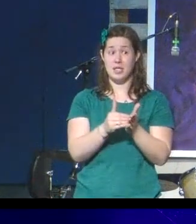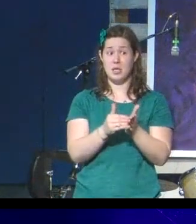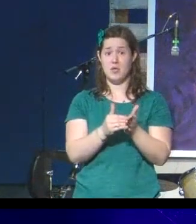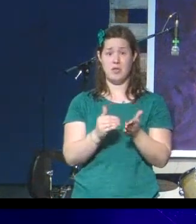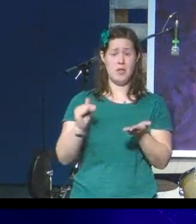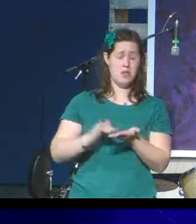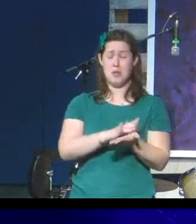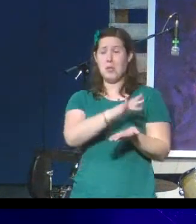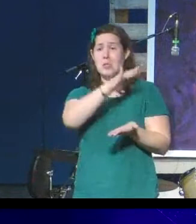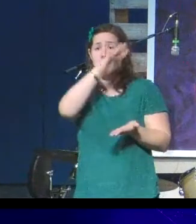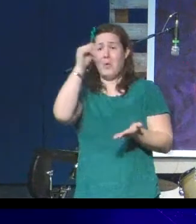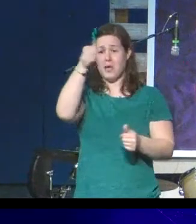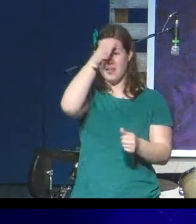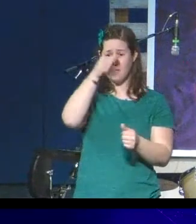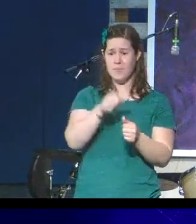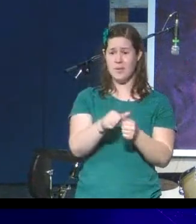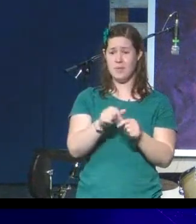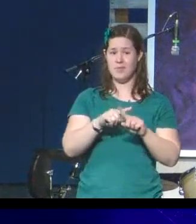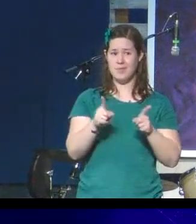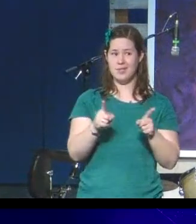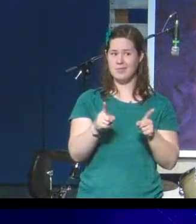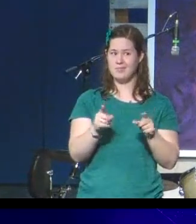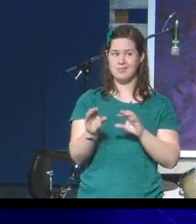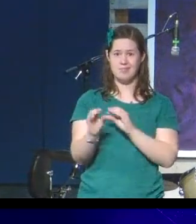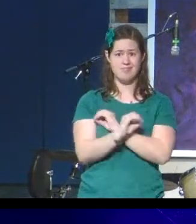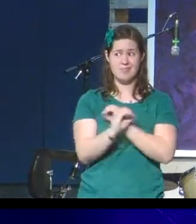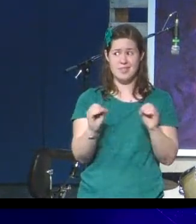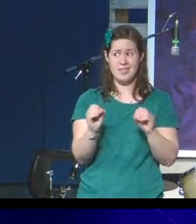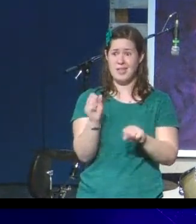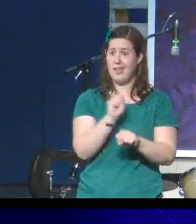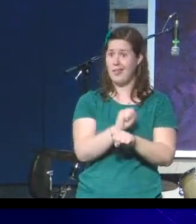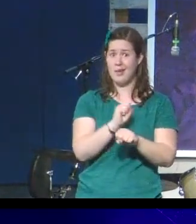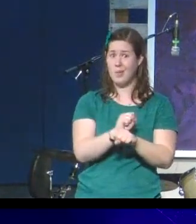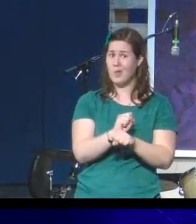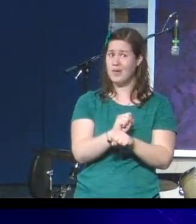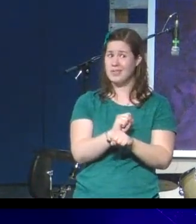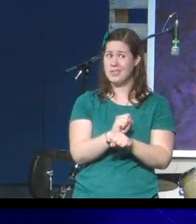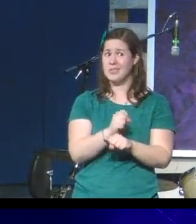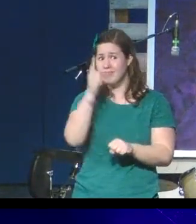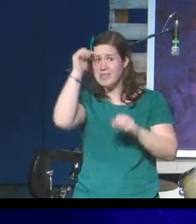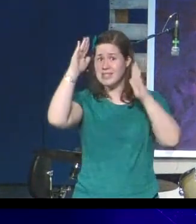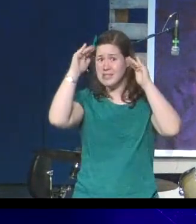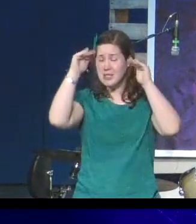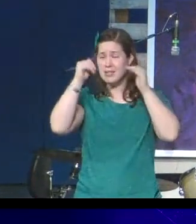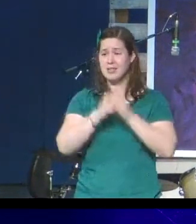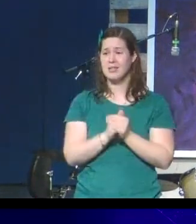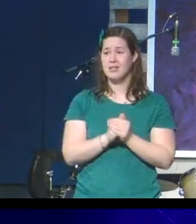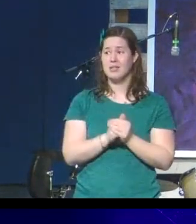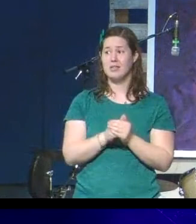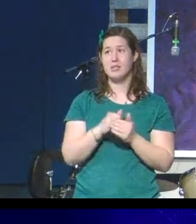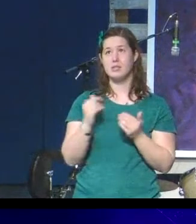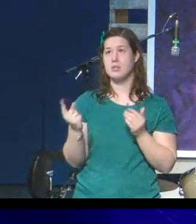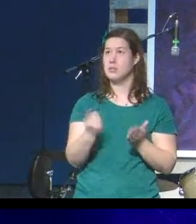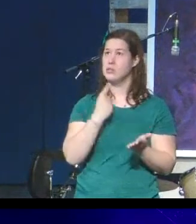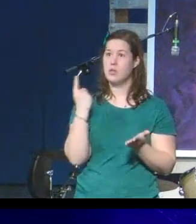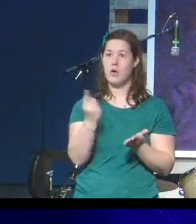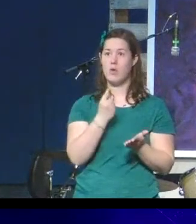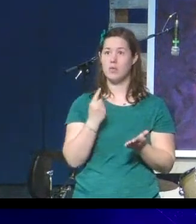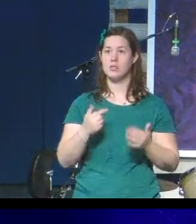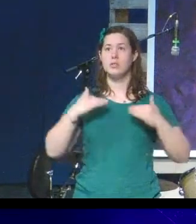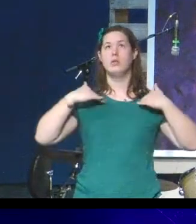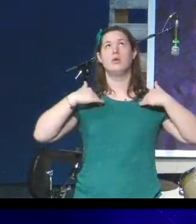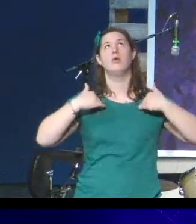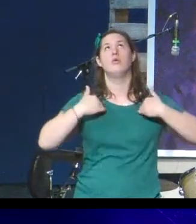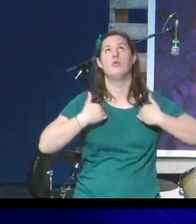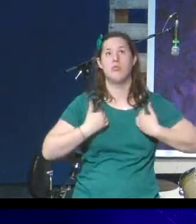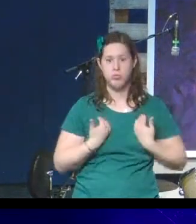as expected with the restoration work. It's almost always an exhausting task, trying to create out loud,